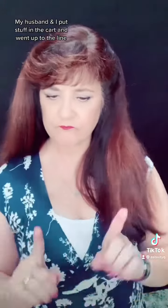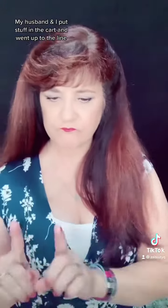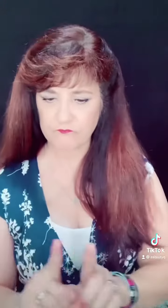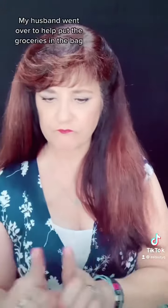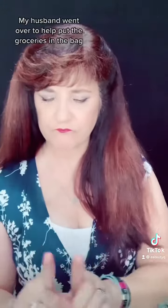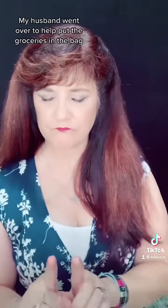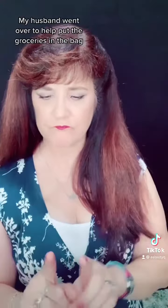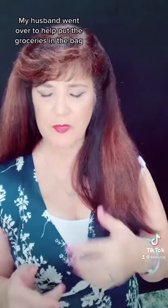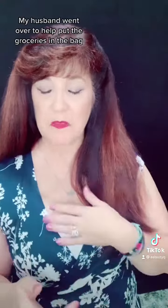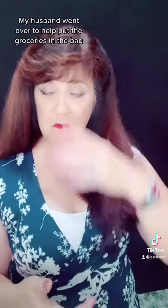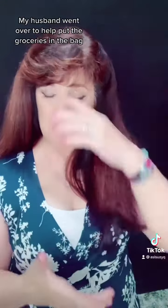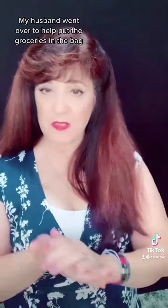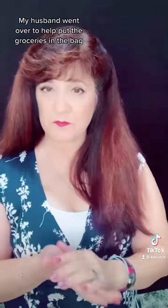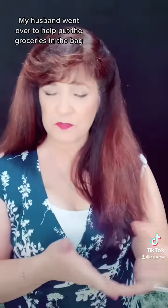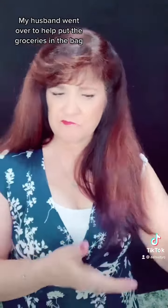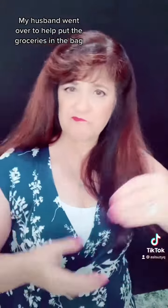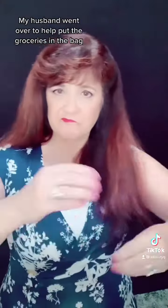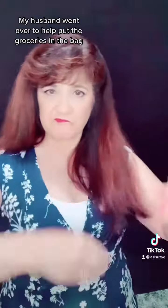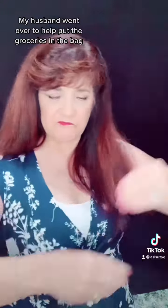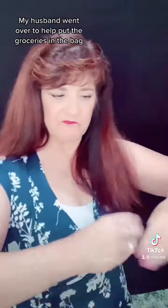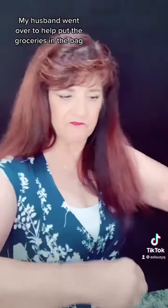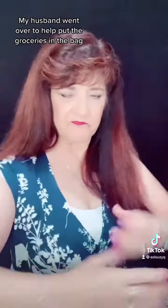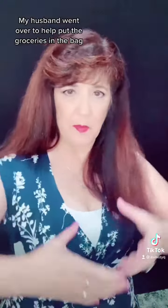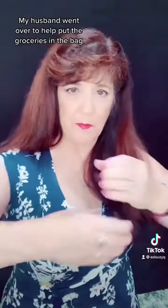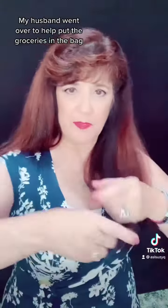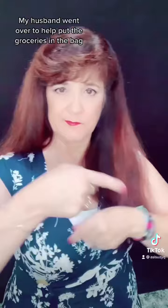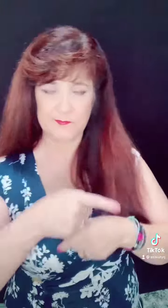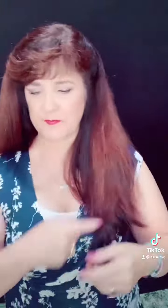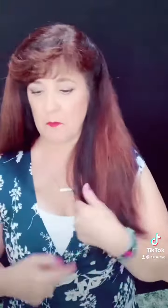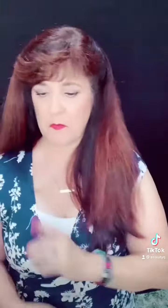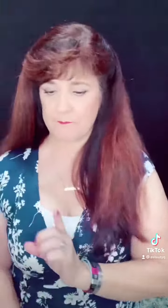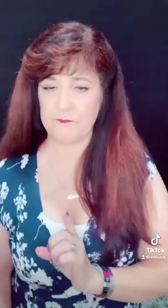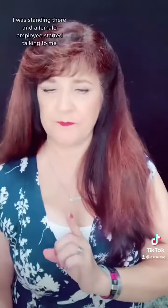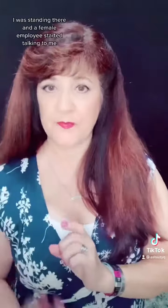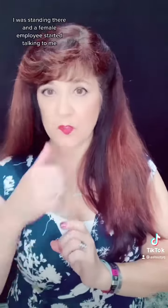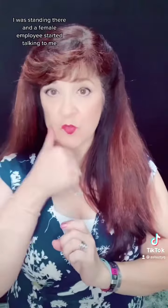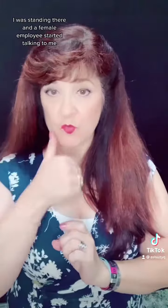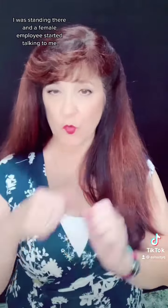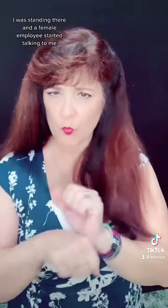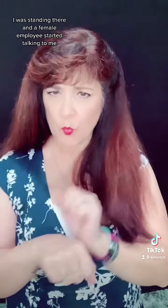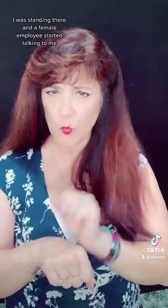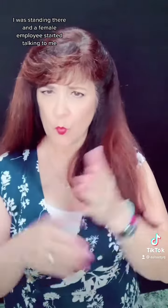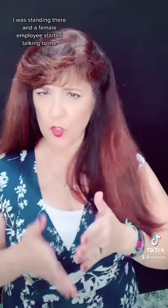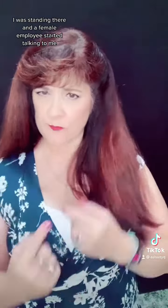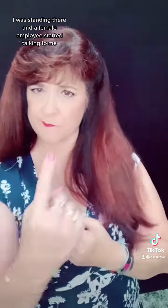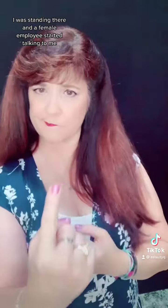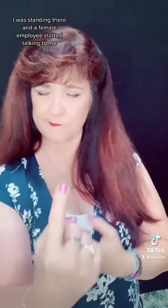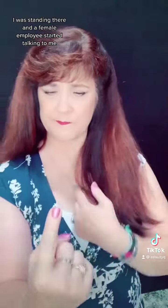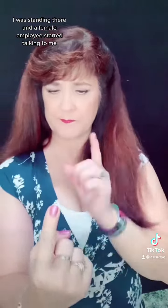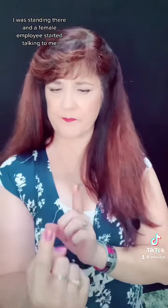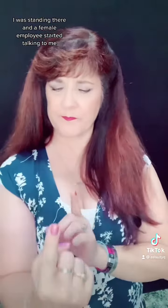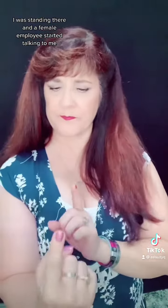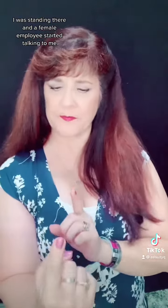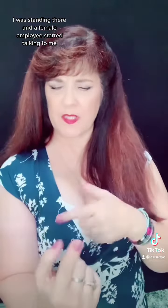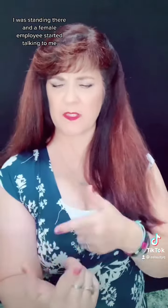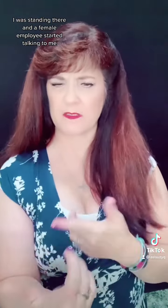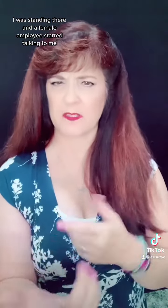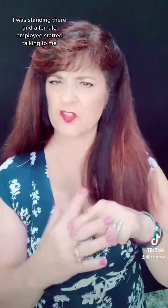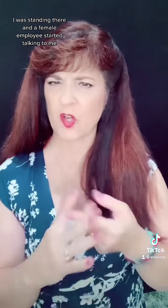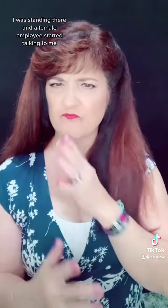My husband went over to help put the groceries in the bag. I was standing there and a female employee started talking to me.